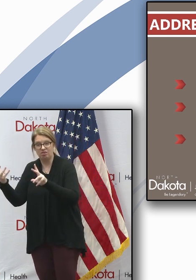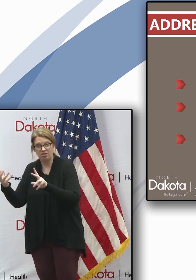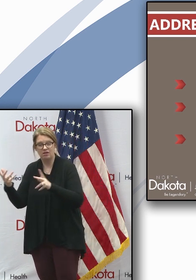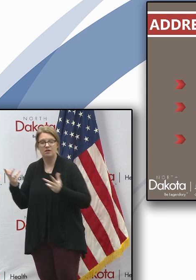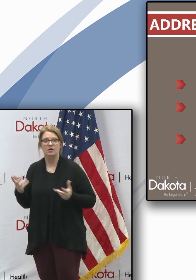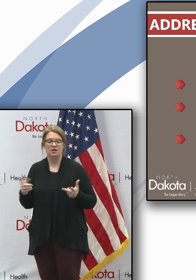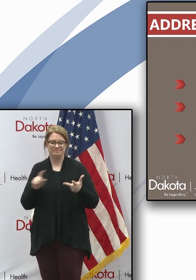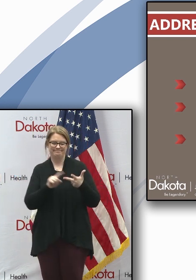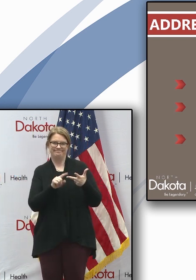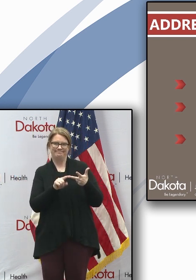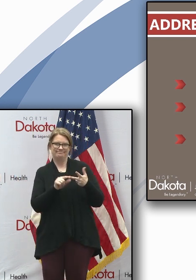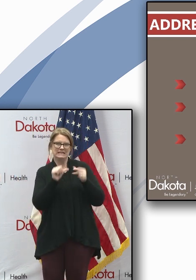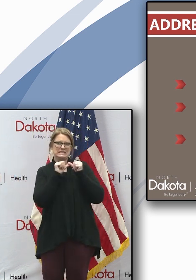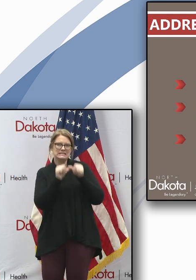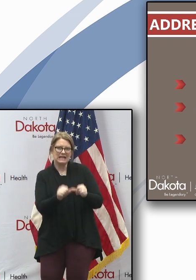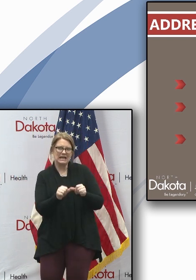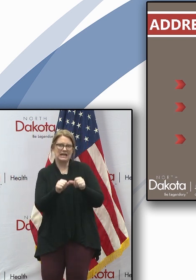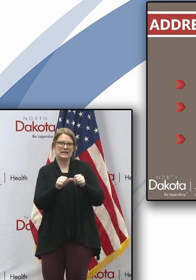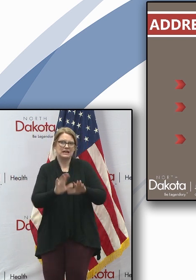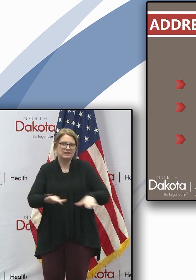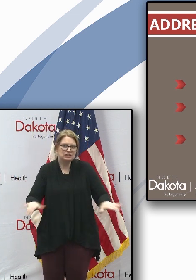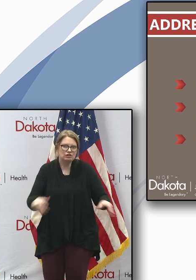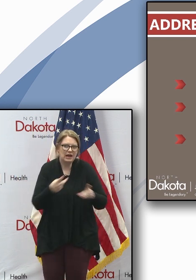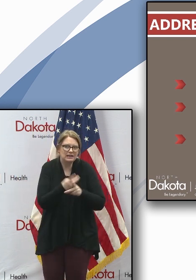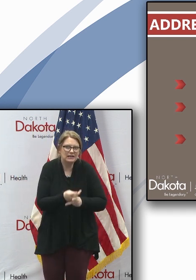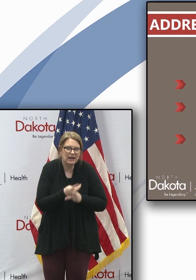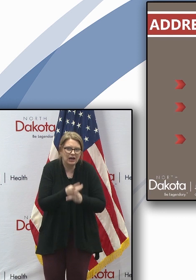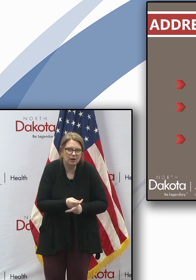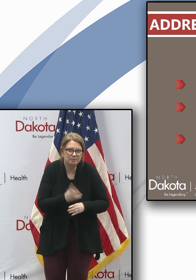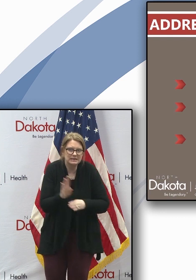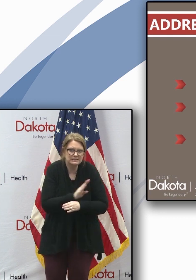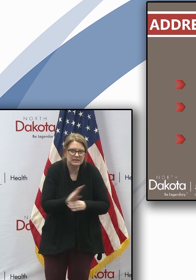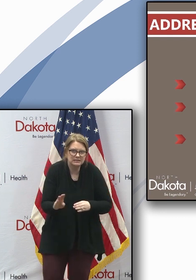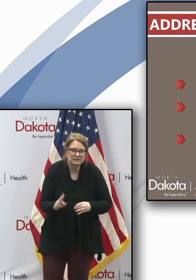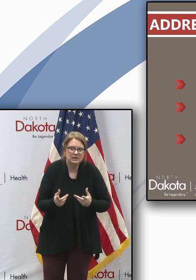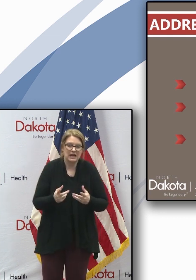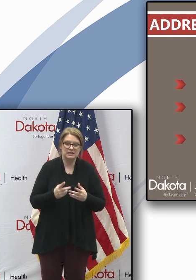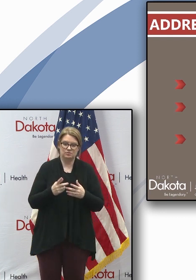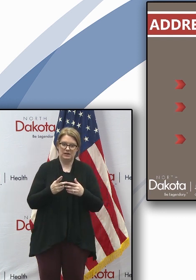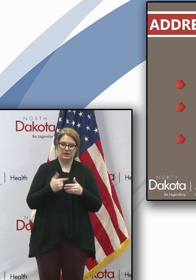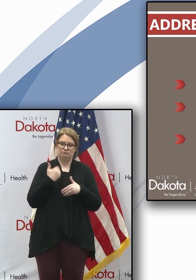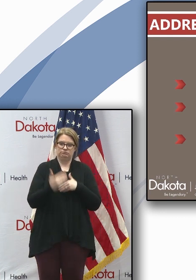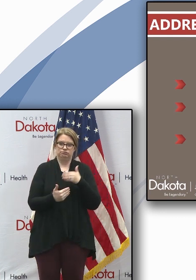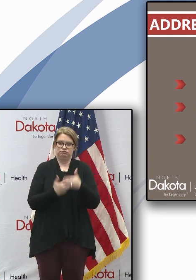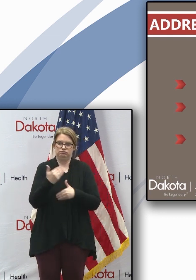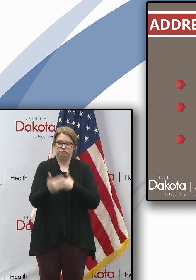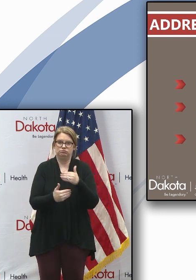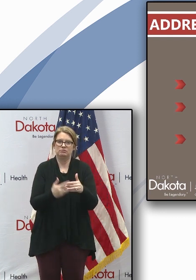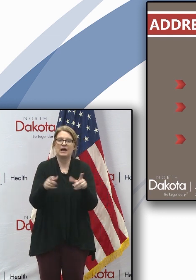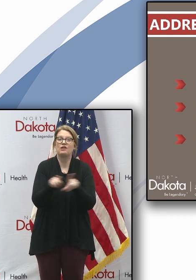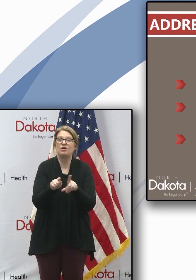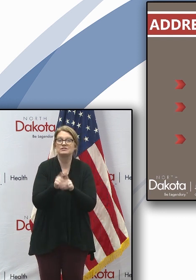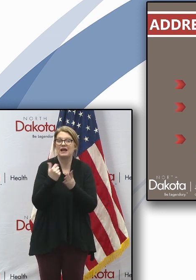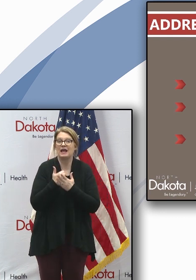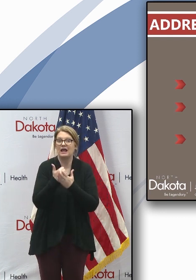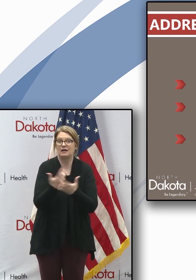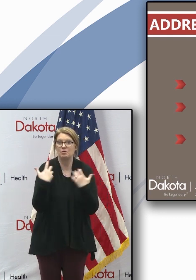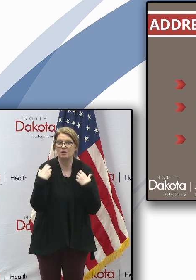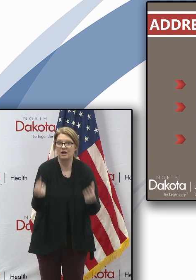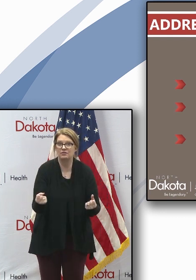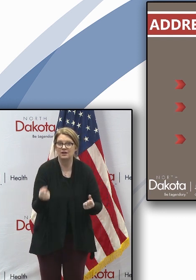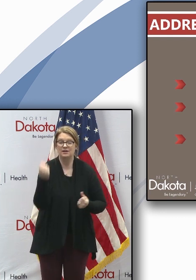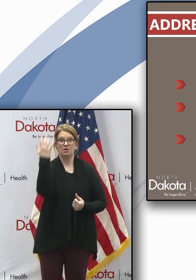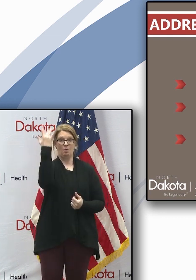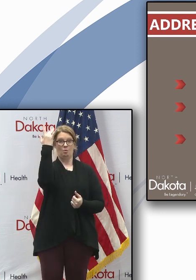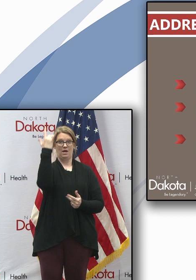the childcare sector during this emergency and its recovery. Because the childcare is essential